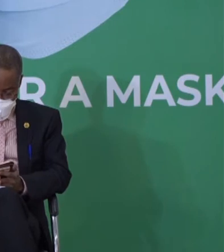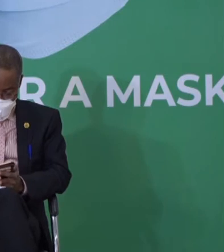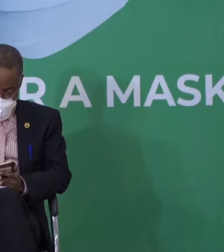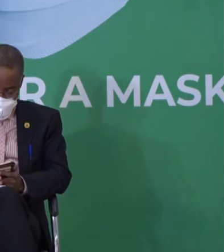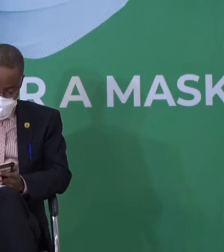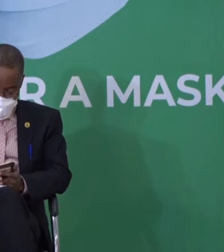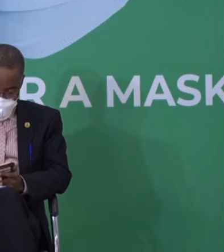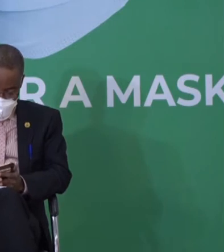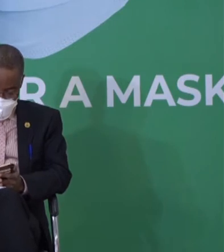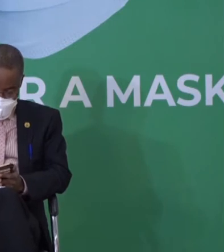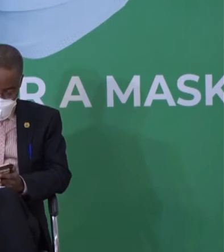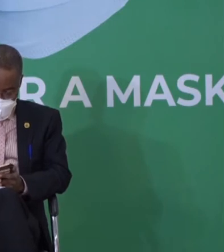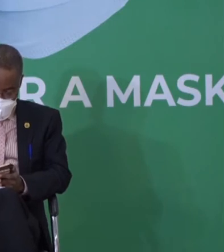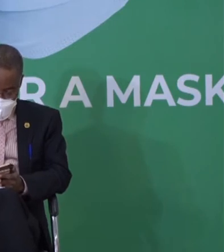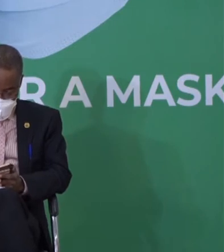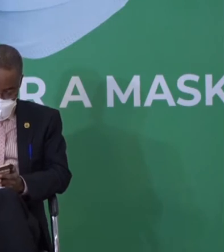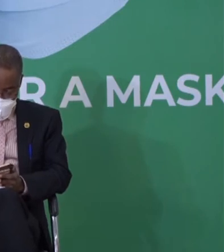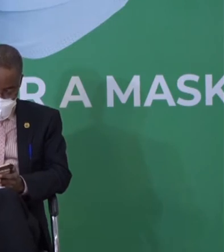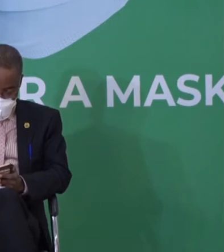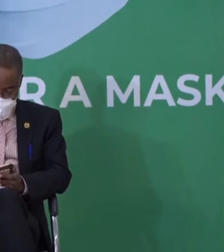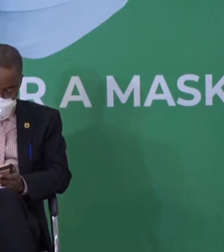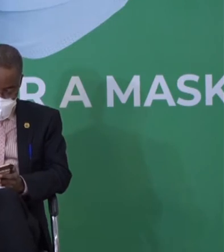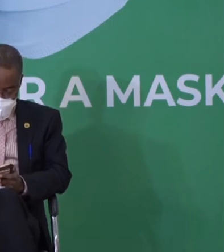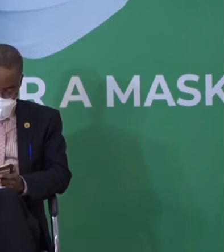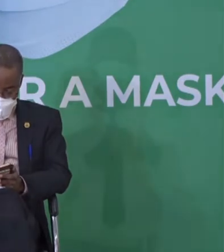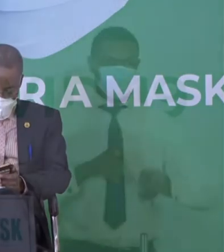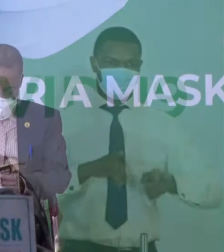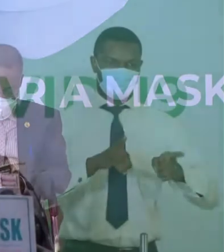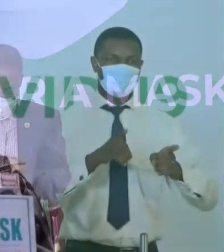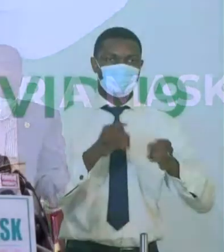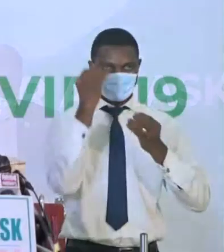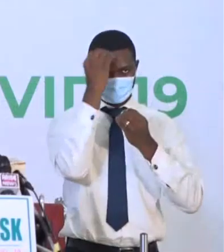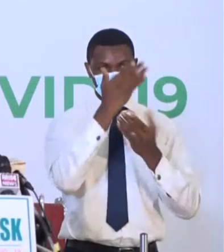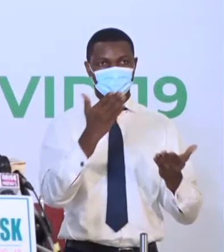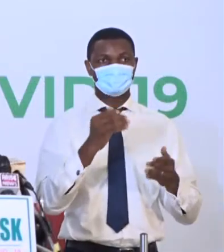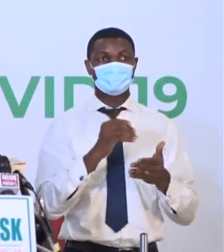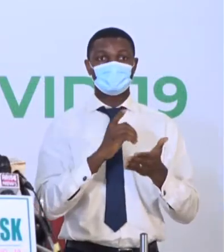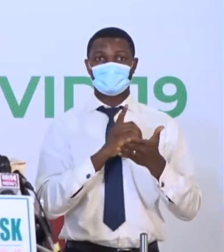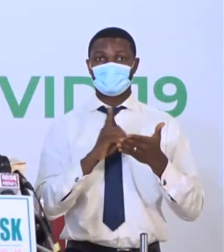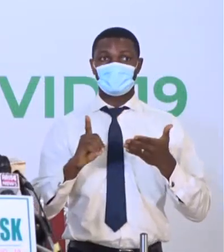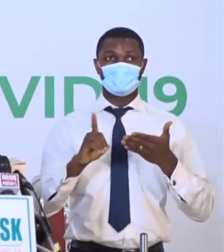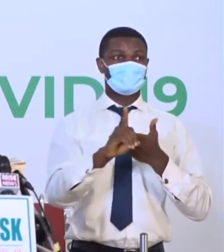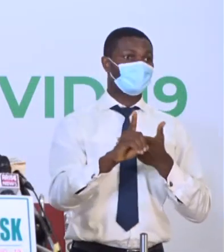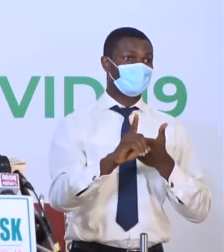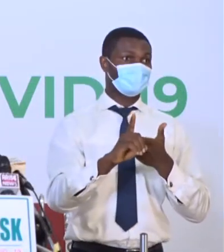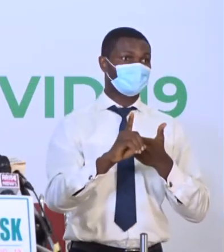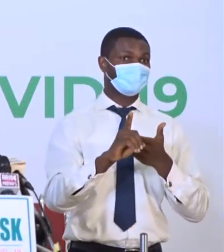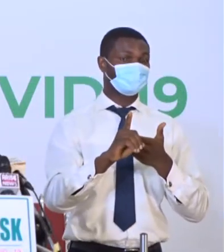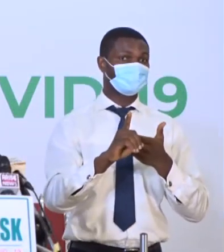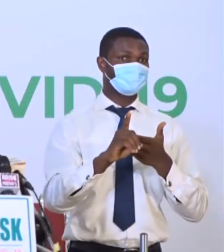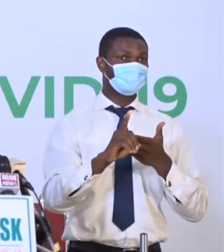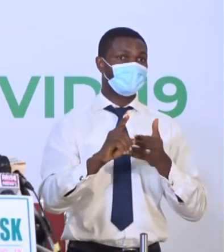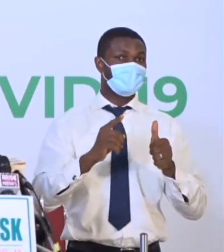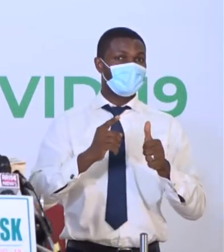spoke on the spread of the virus in Nigeria and measures taken for travelers. Next week, the pilot exercise